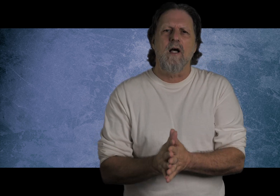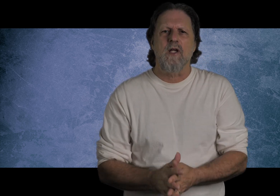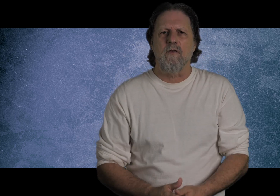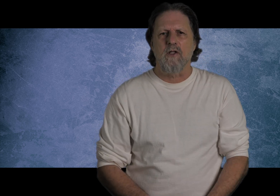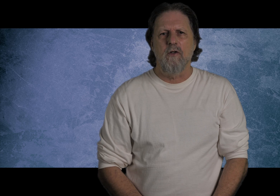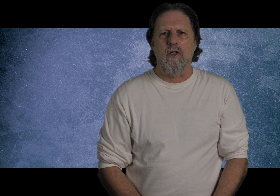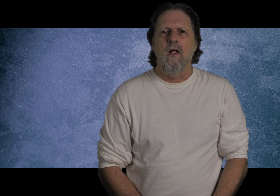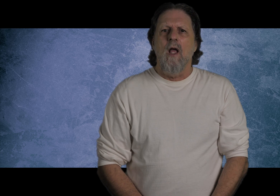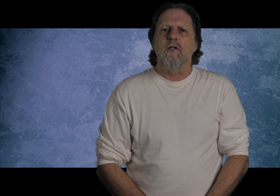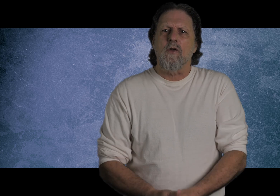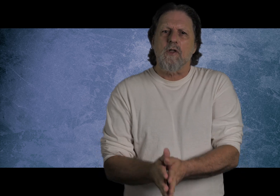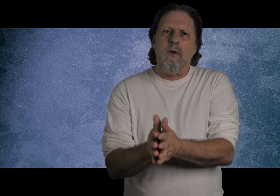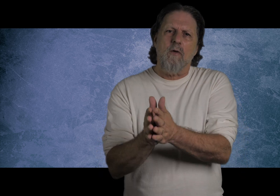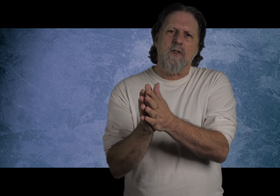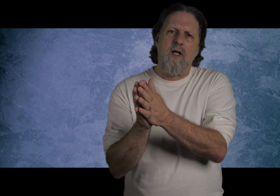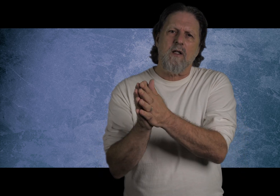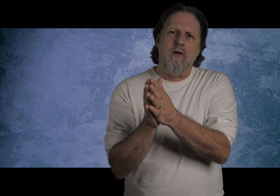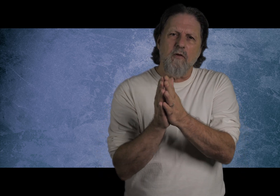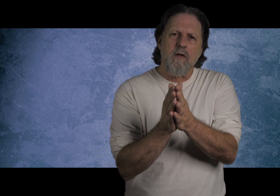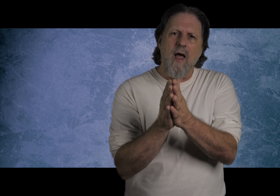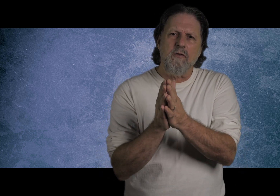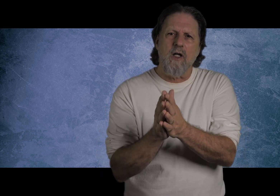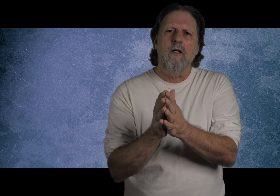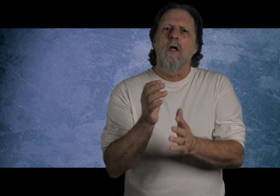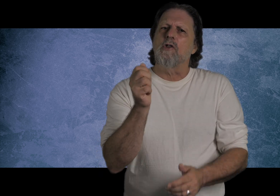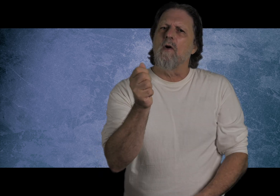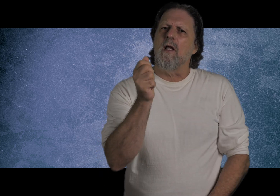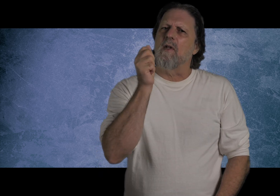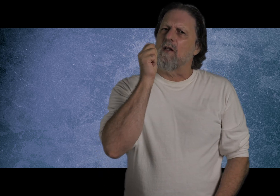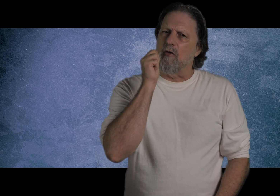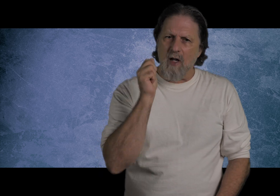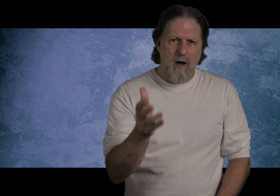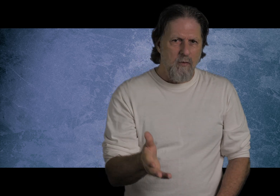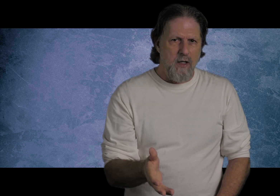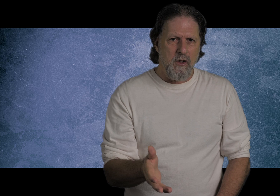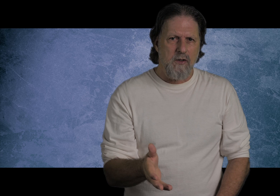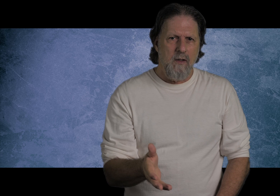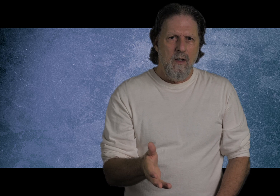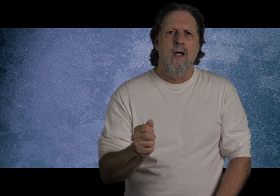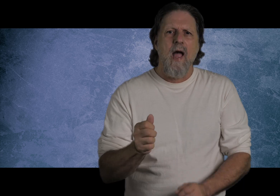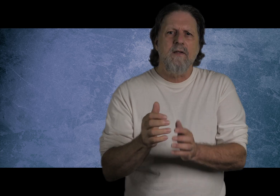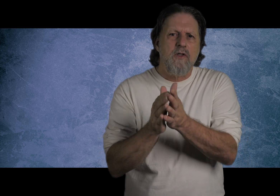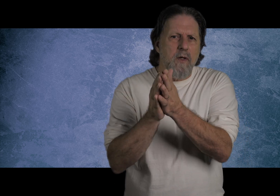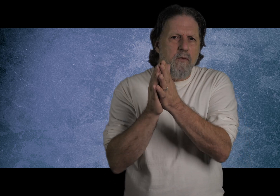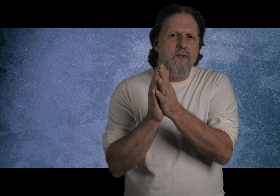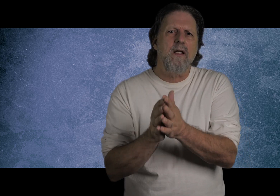does have a solution. And so the Spirit was sent to convict man of sin, showing them that they're not righteous. And the Spirit was sent